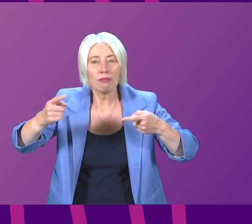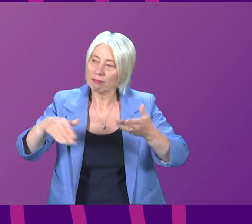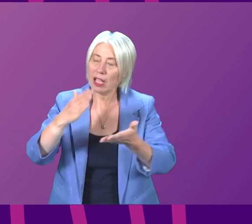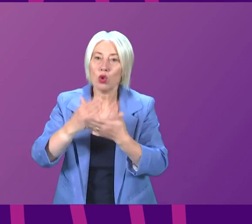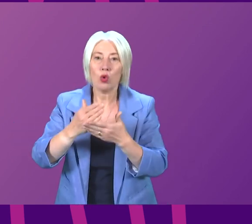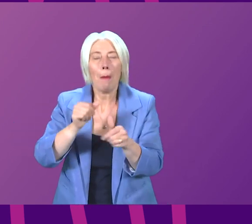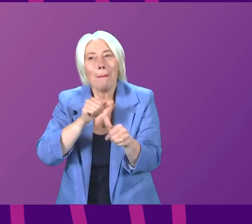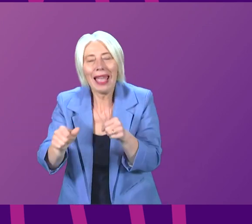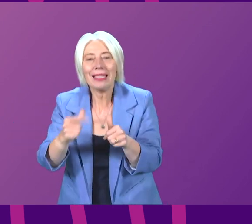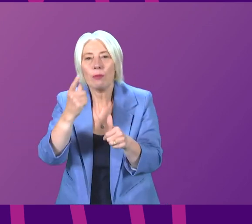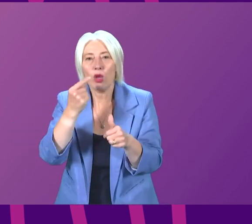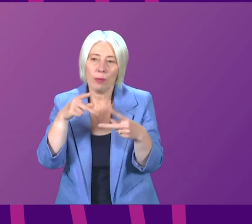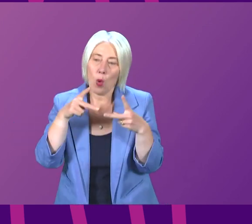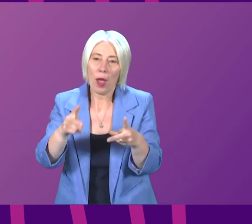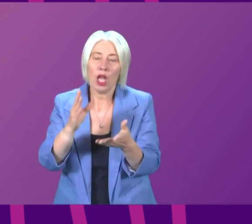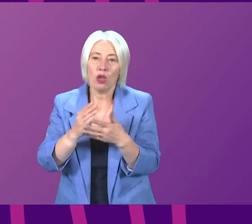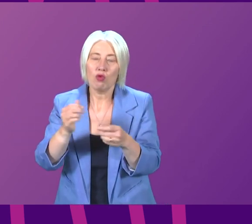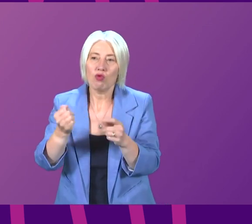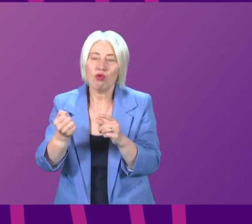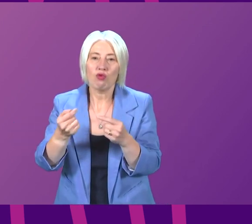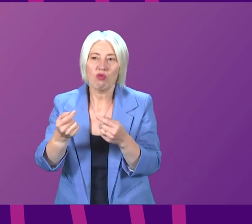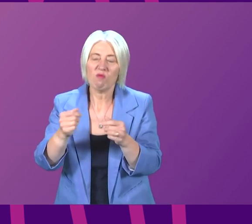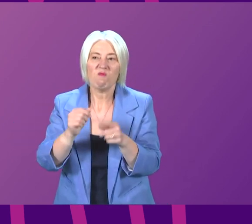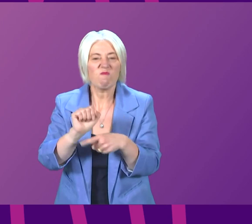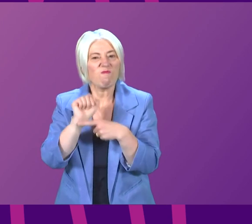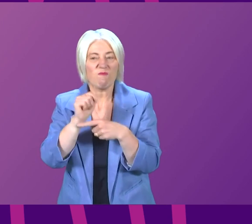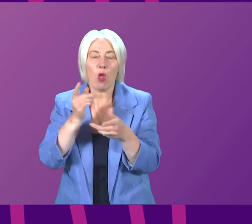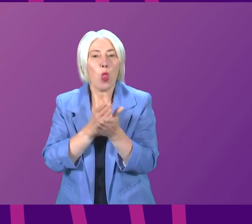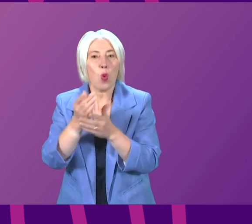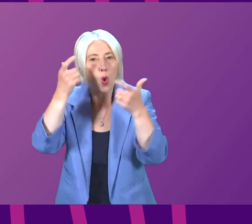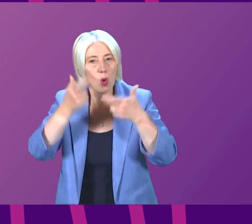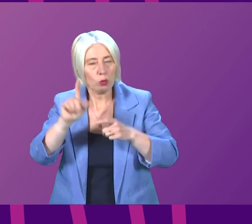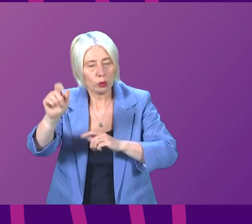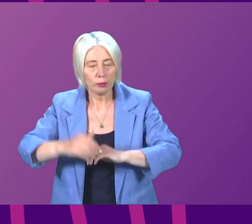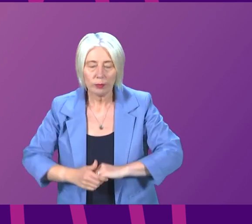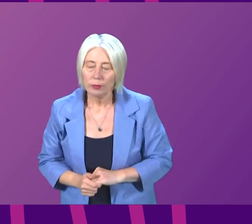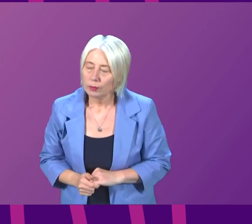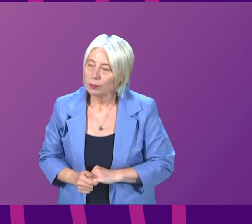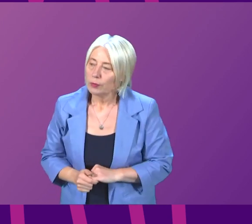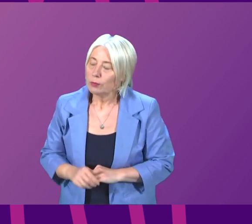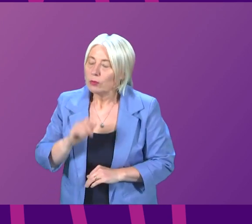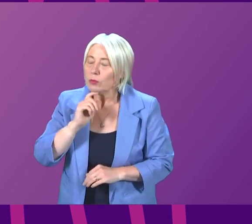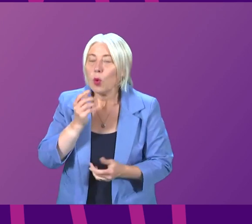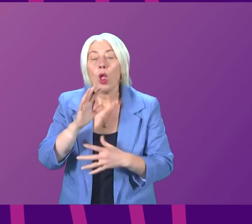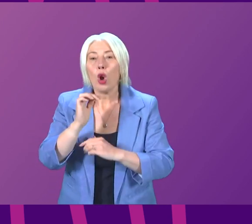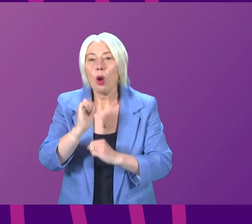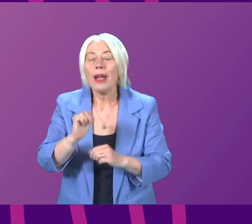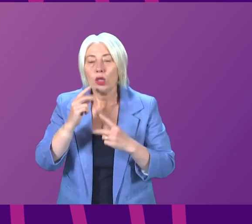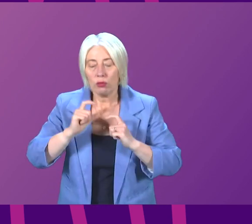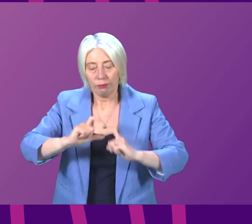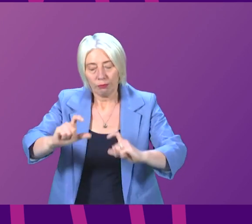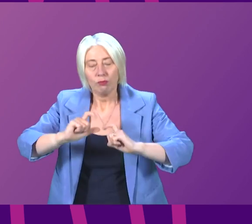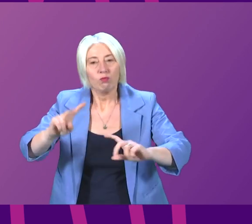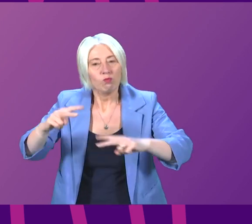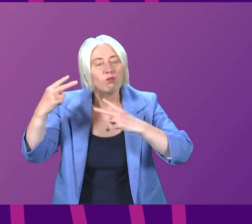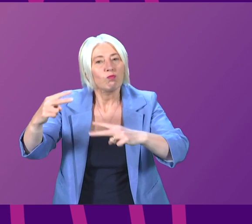best possible chance of withstanding those. Secondly, yes, I will commit to an ongoing review of